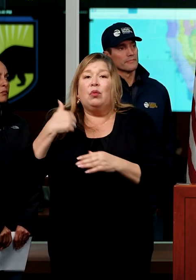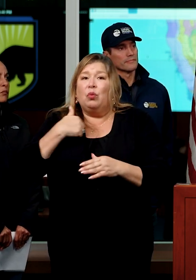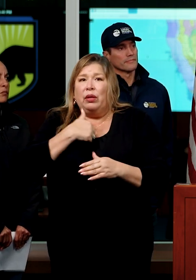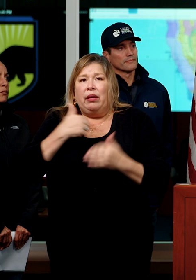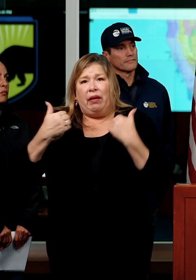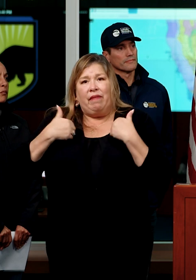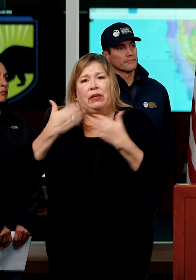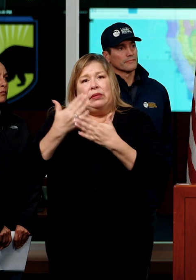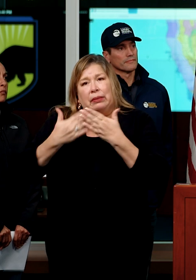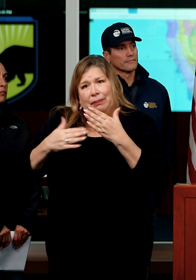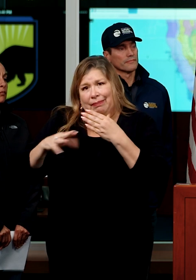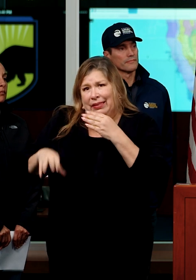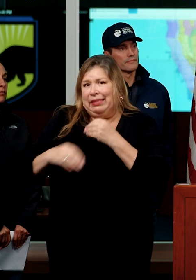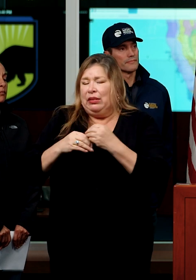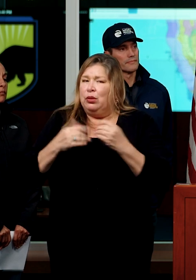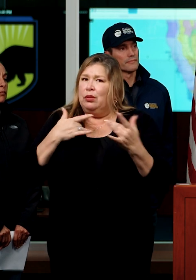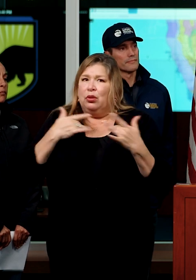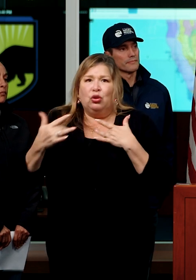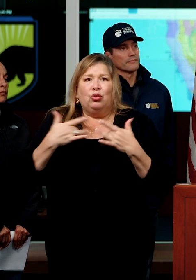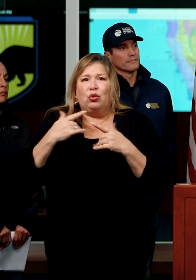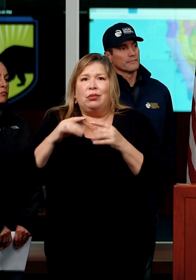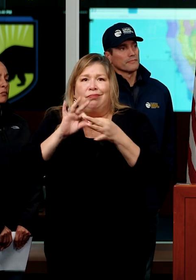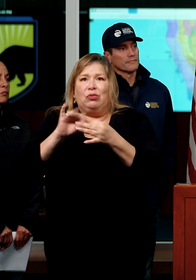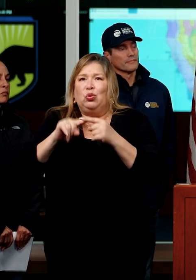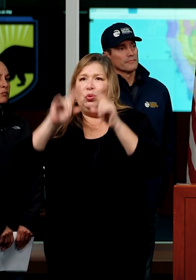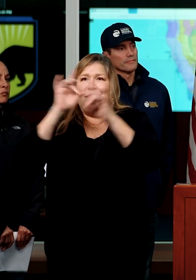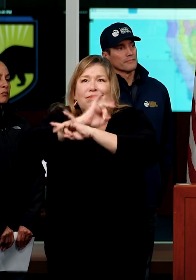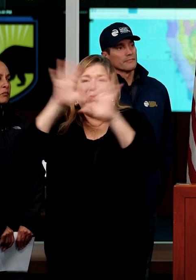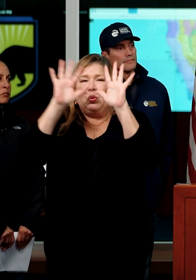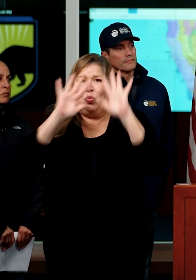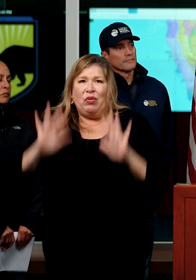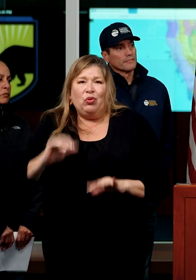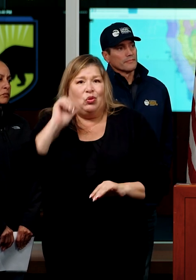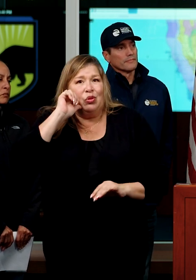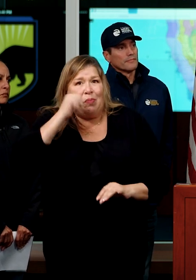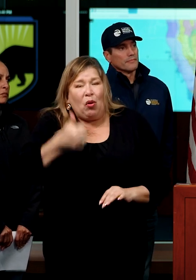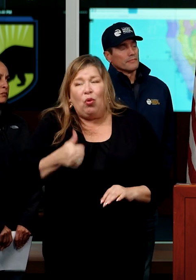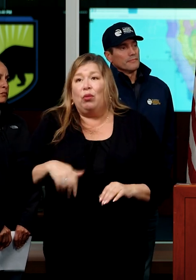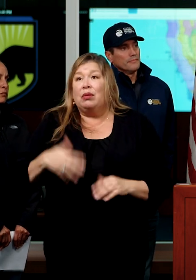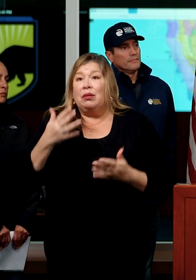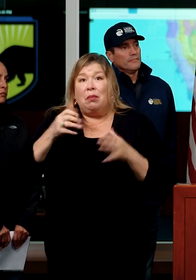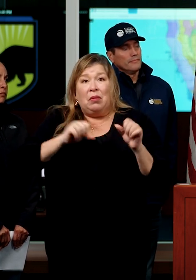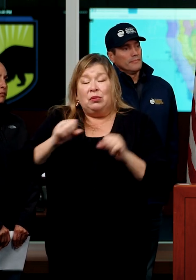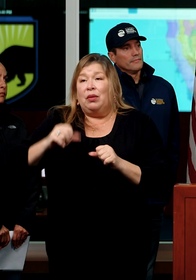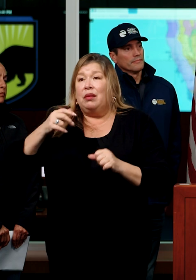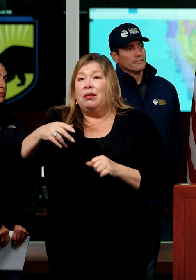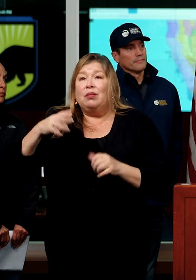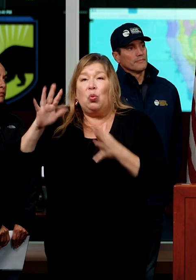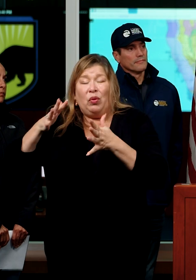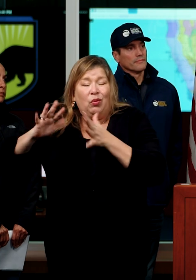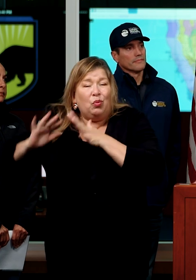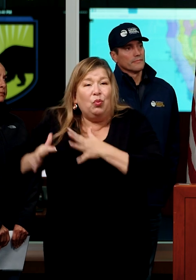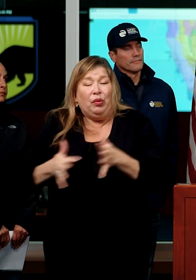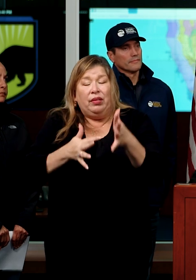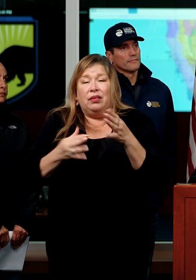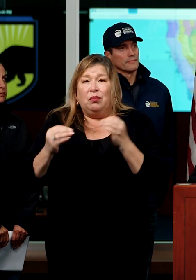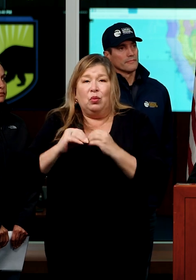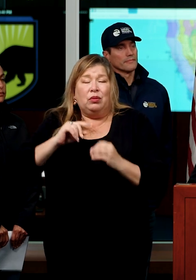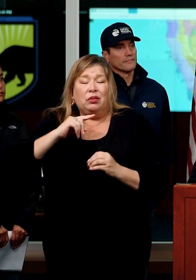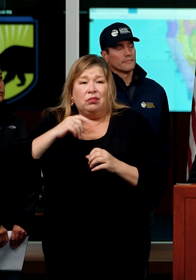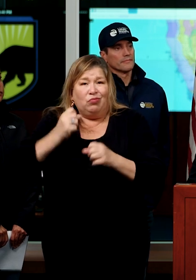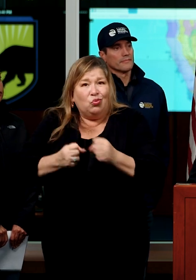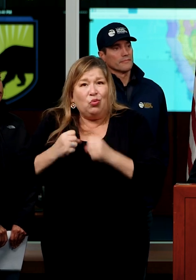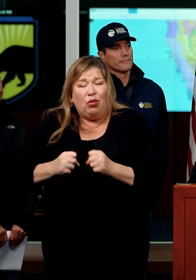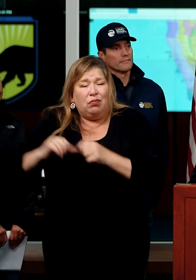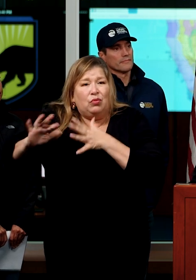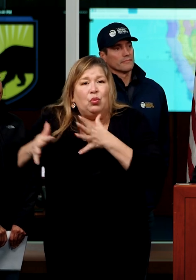have some additional concerns around the unexpected higher gusts in addition to the intensity, uh,